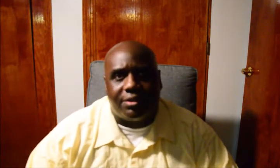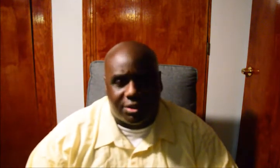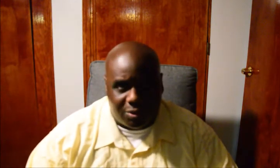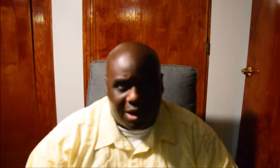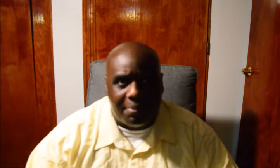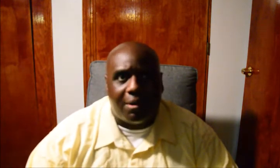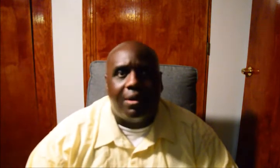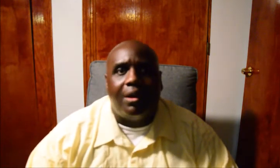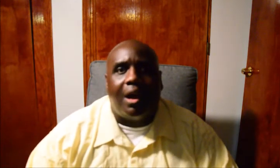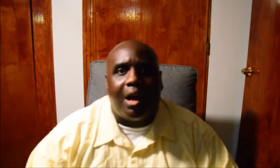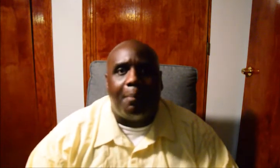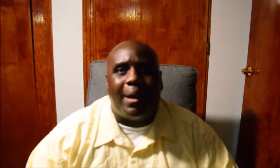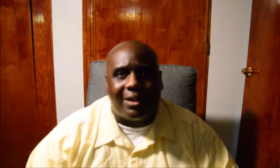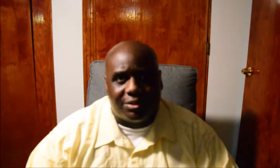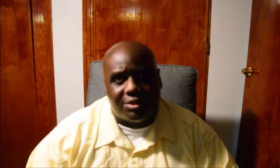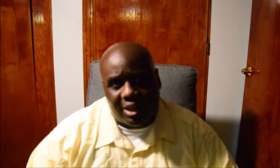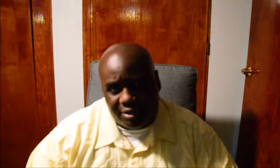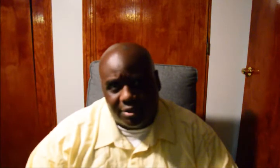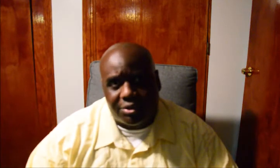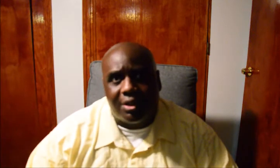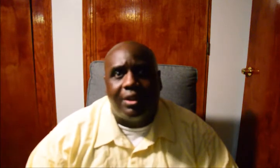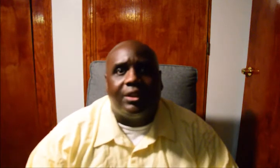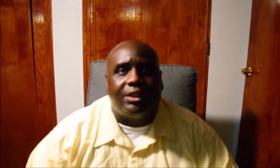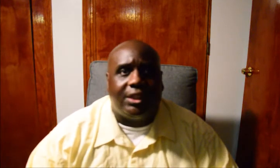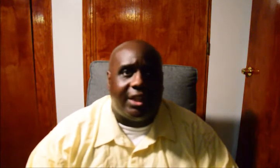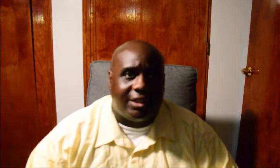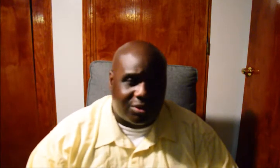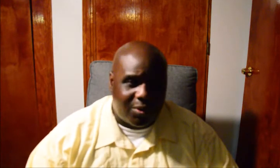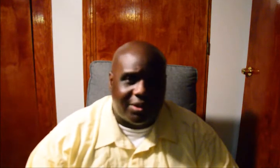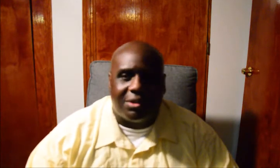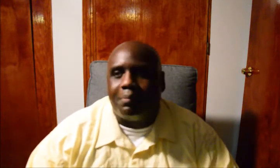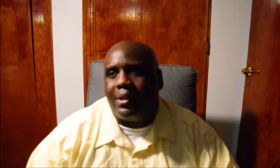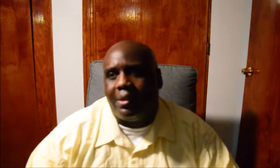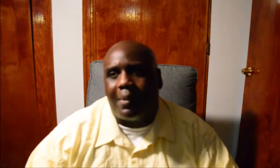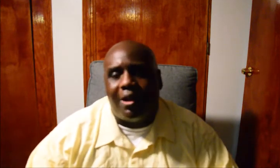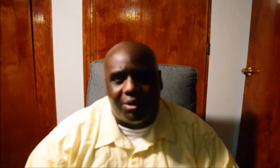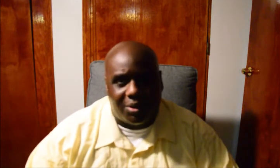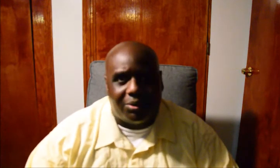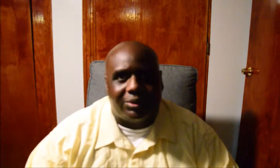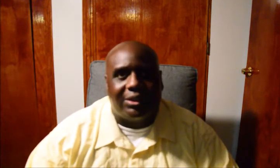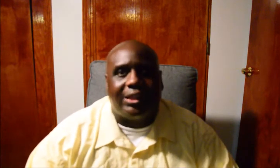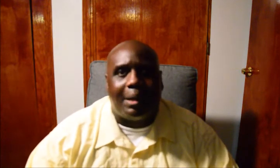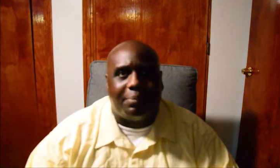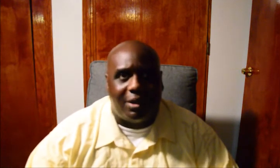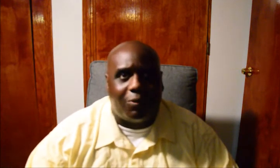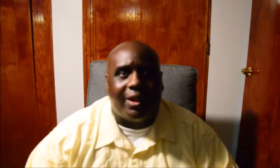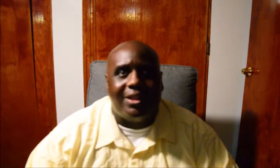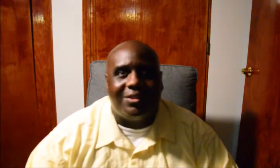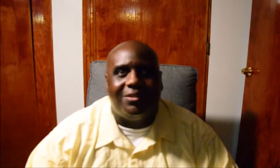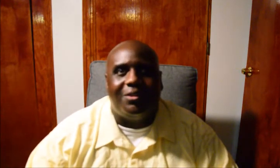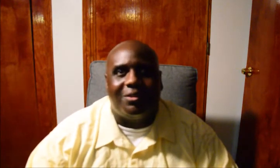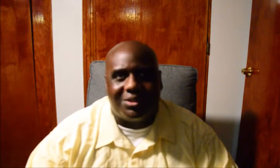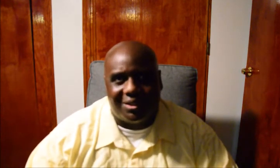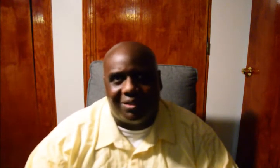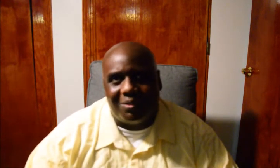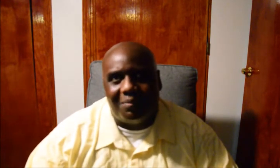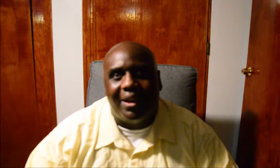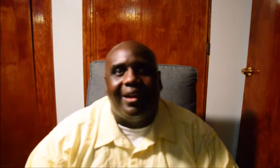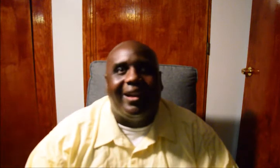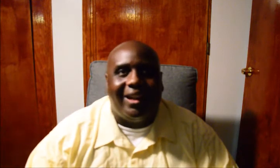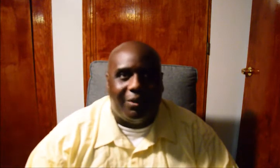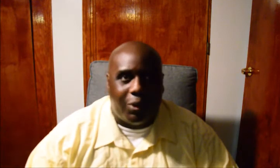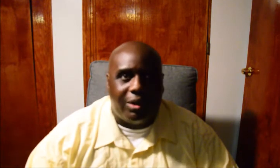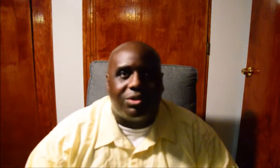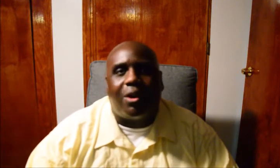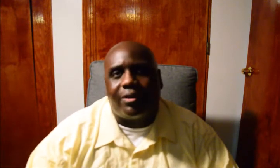my latest subscriber, Pastor Sanders. She is going to be my uncle's chaplain while he's in the nursing home,